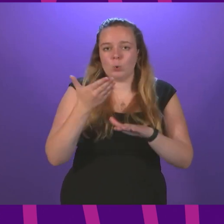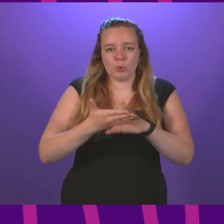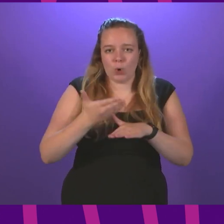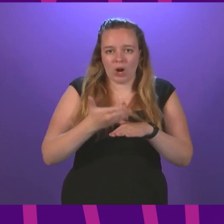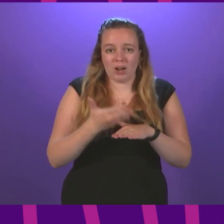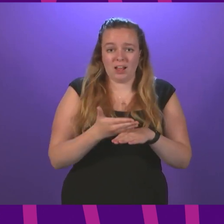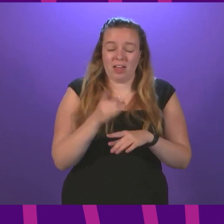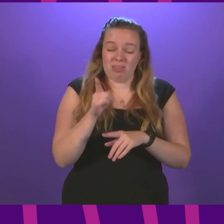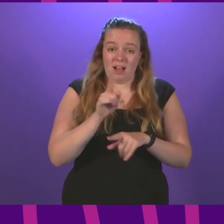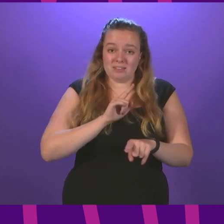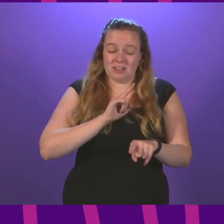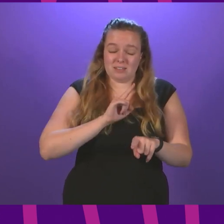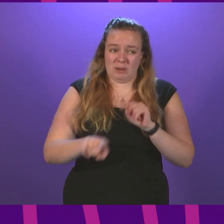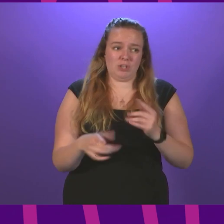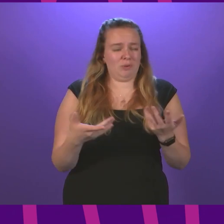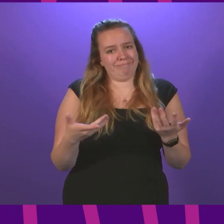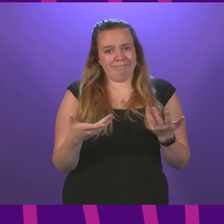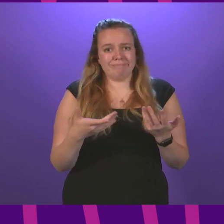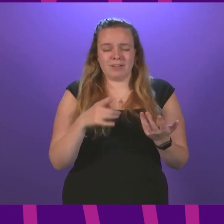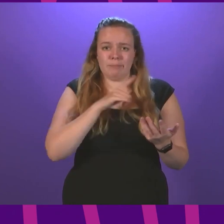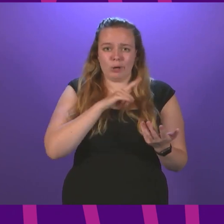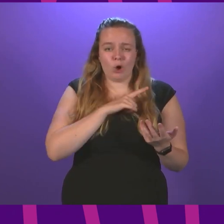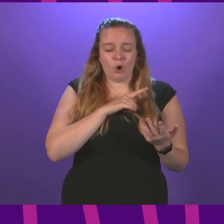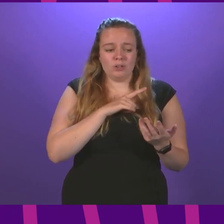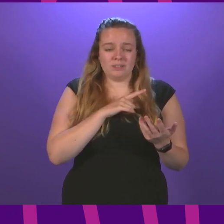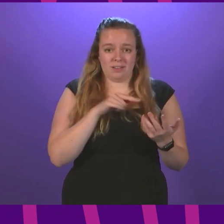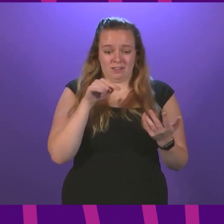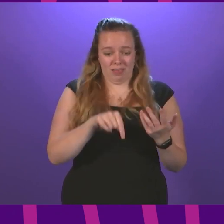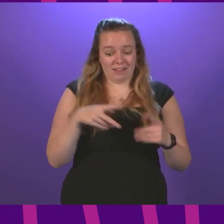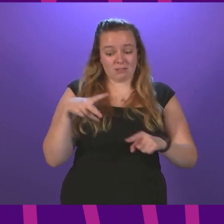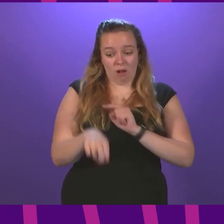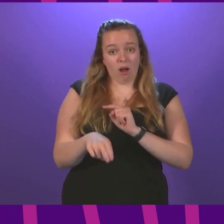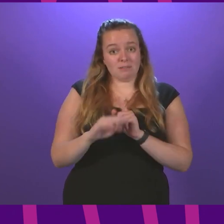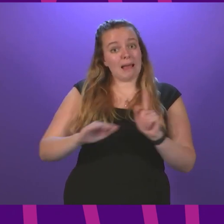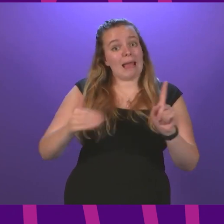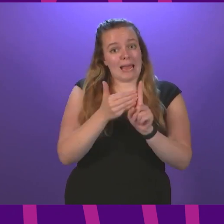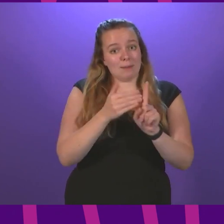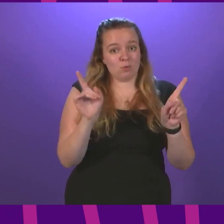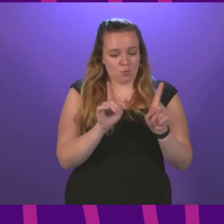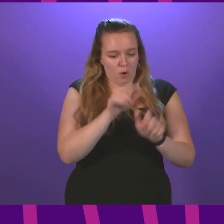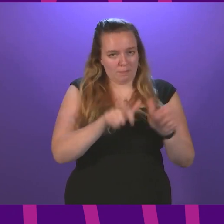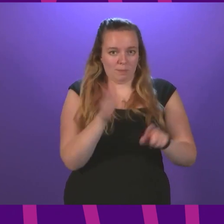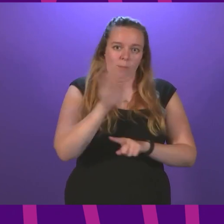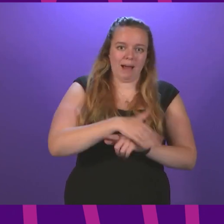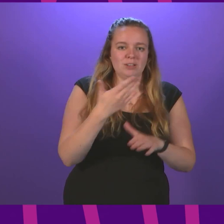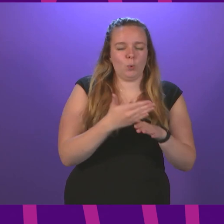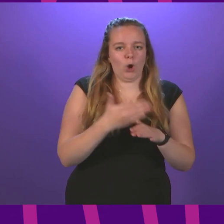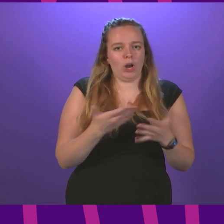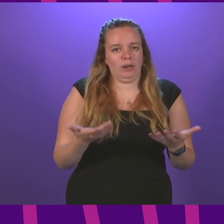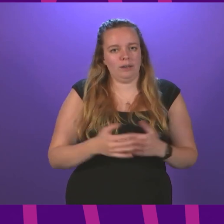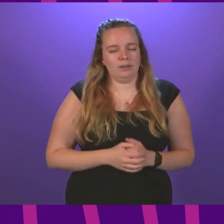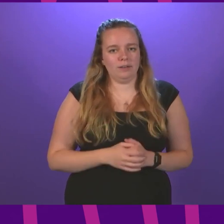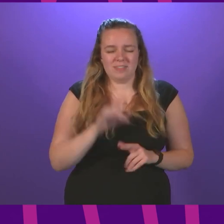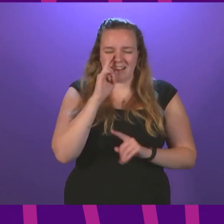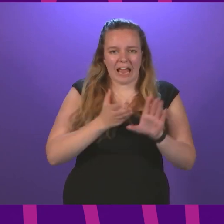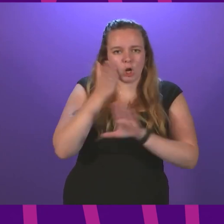And that's especially ironic because apparently the design of this cut is to get people into work. If they can't get